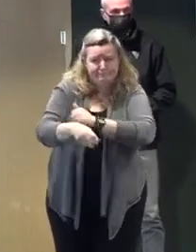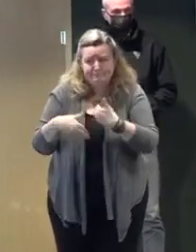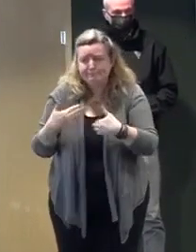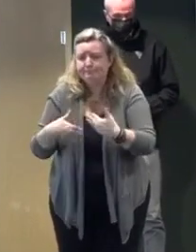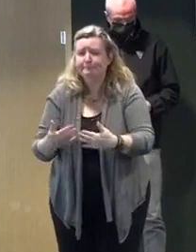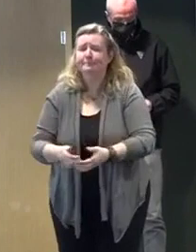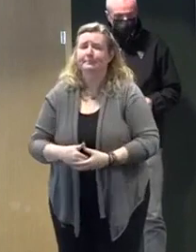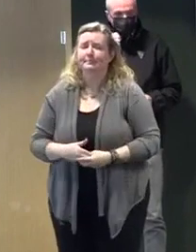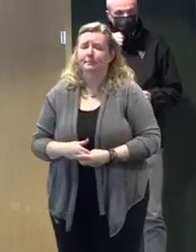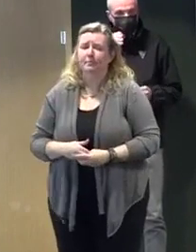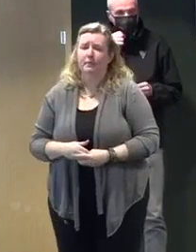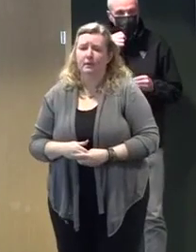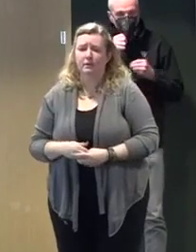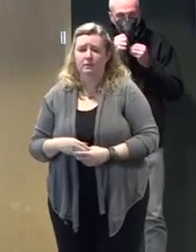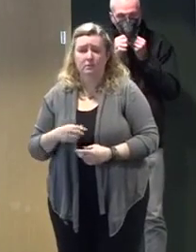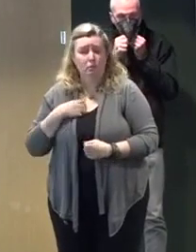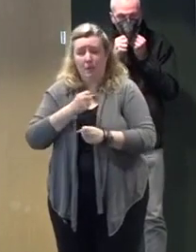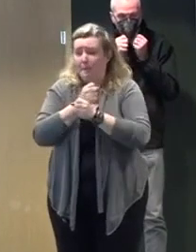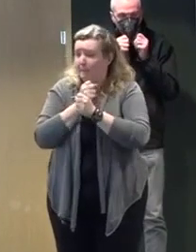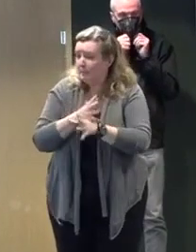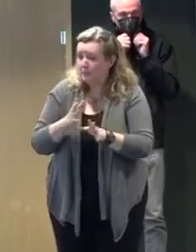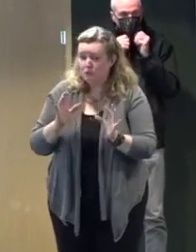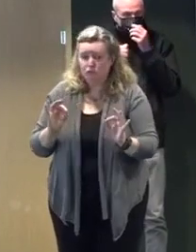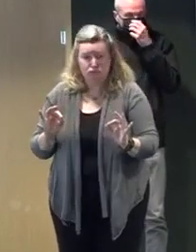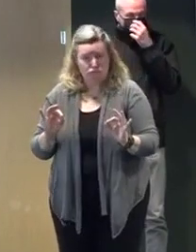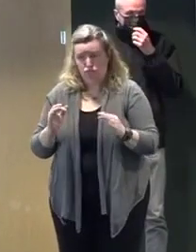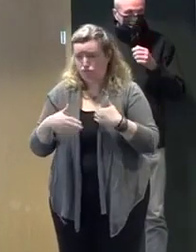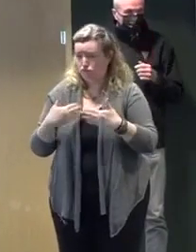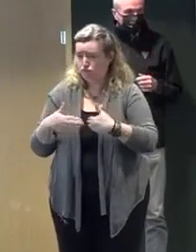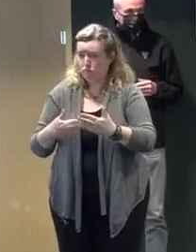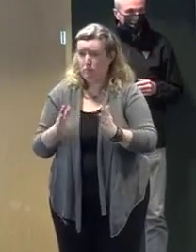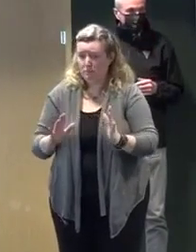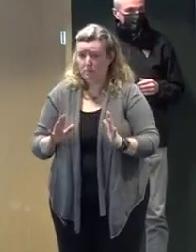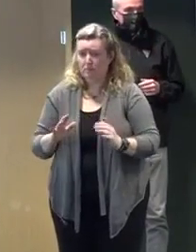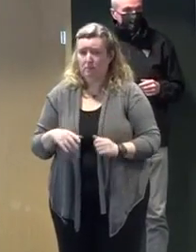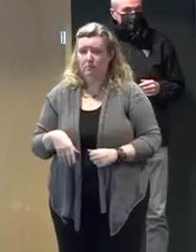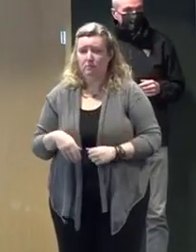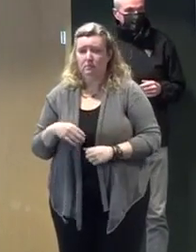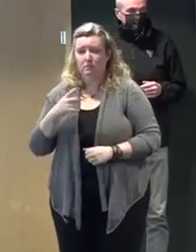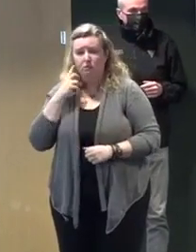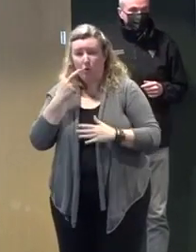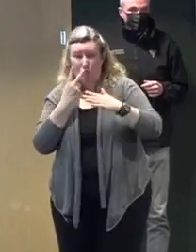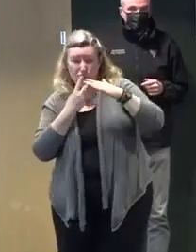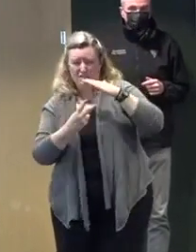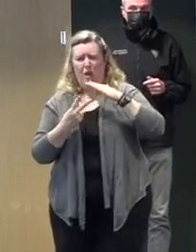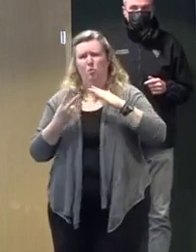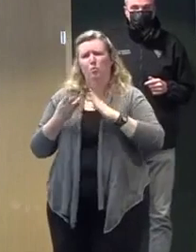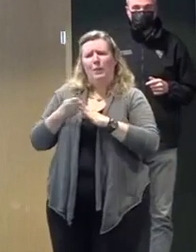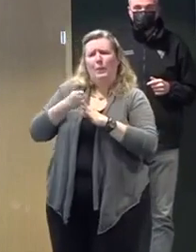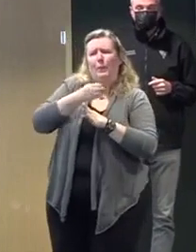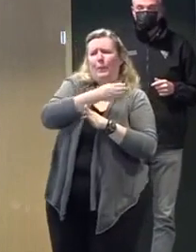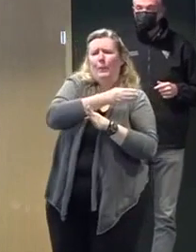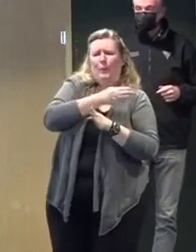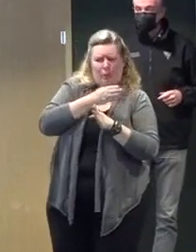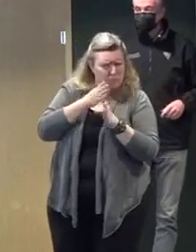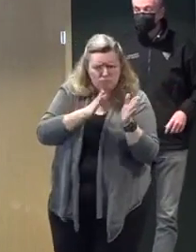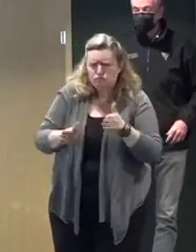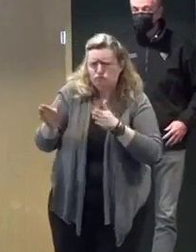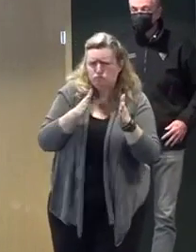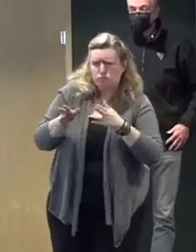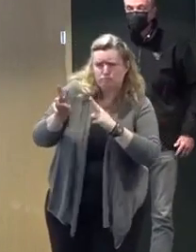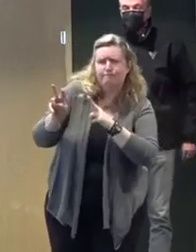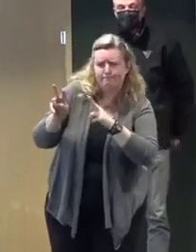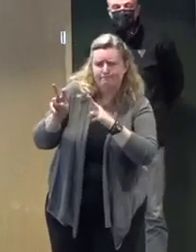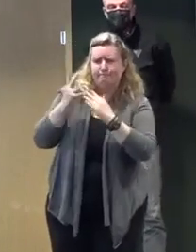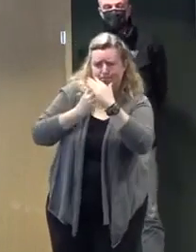significantly for this. We had lots of notice of this storm. We were able to brine on Wednesday and Thursday the entire DOT